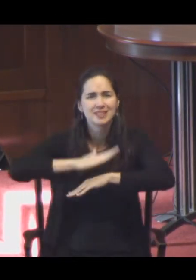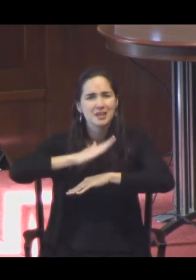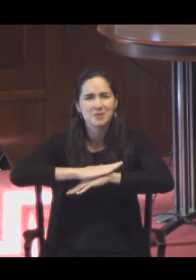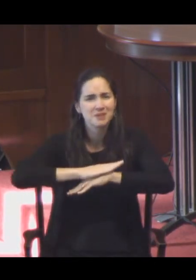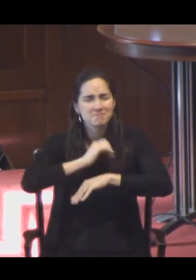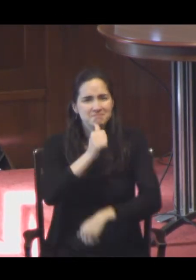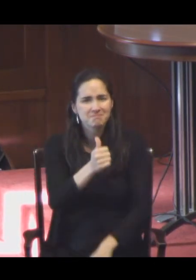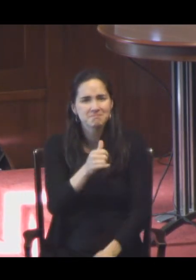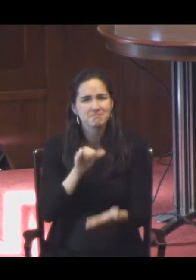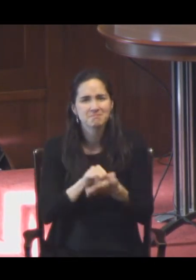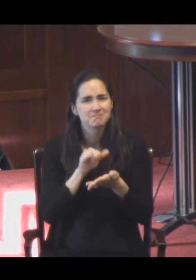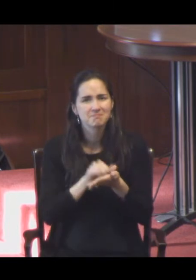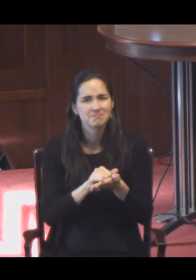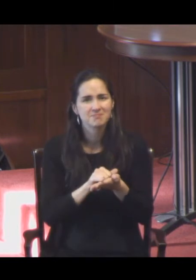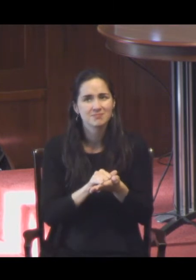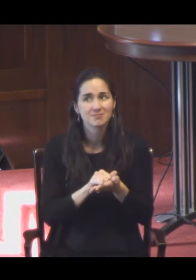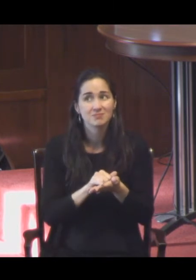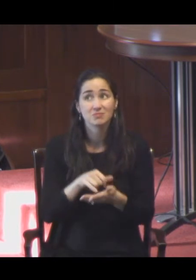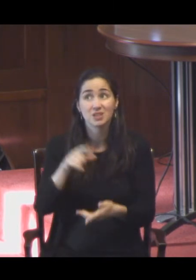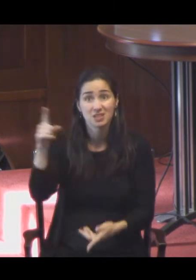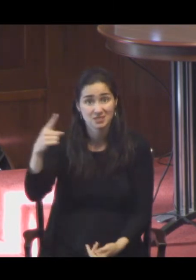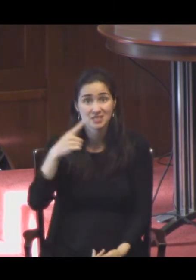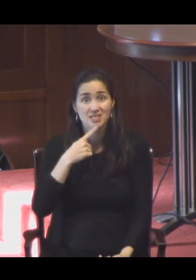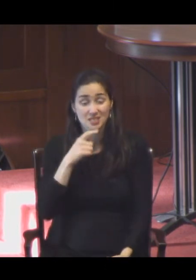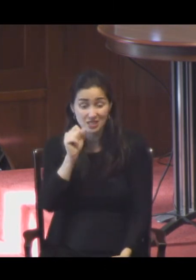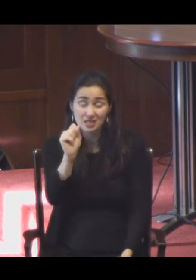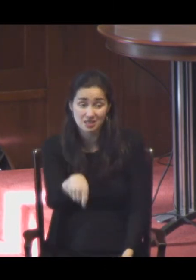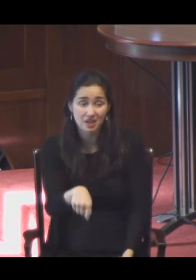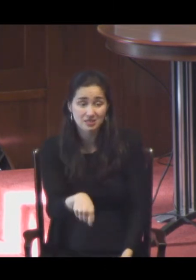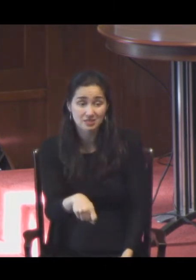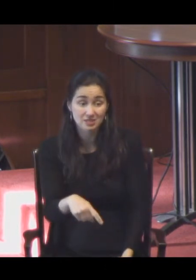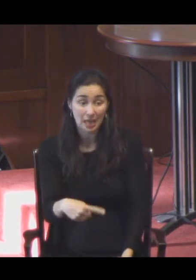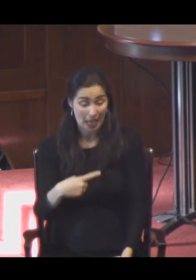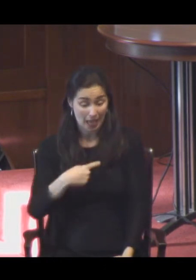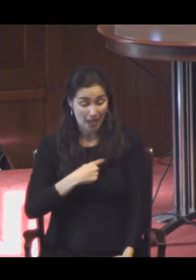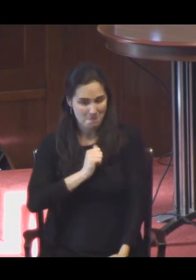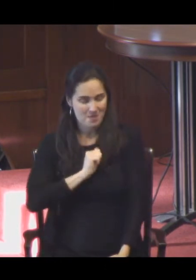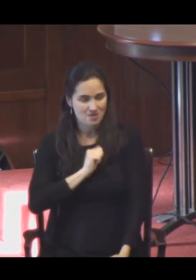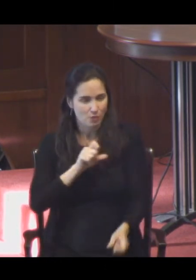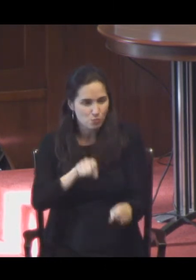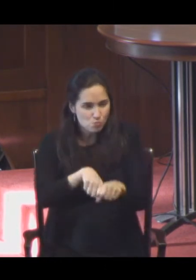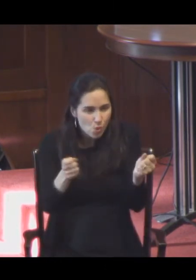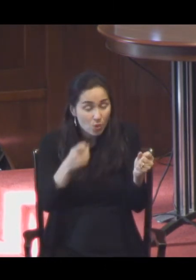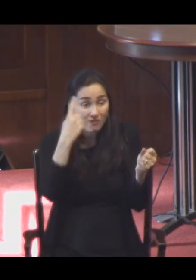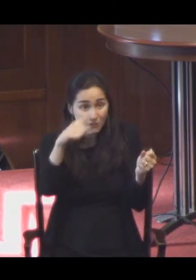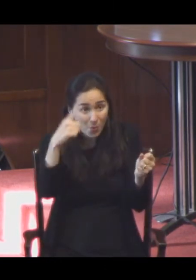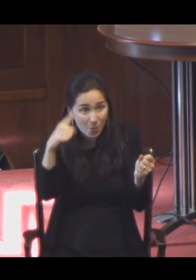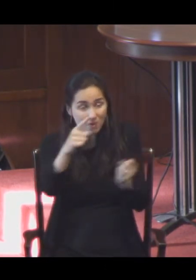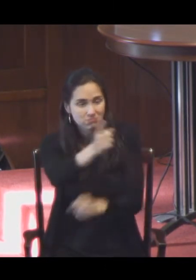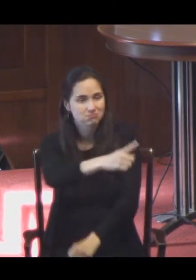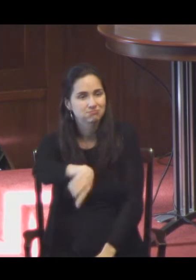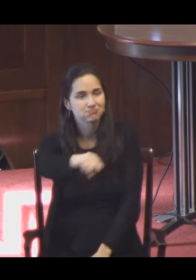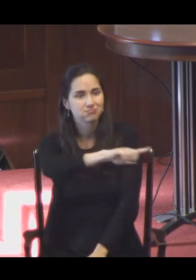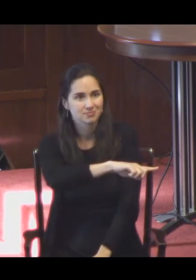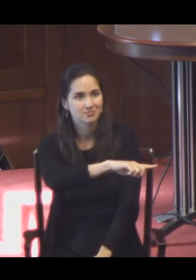He's saying, yes, I am broken for you, and you now hold the piece that must be fitted together with mine,